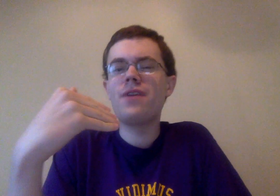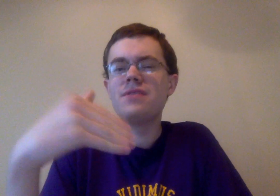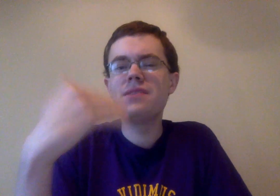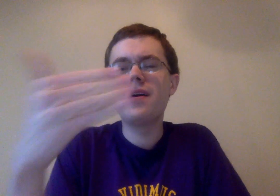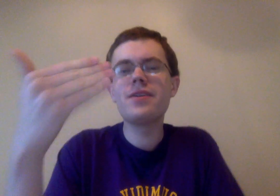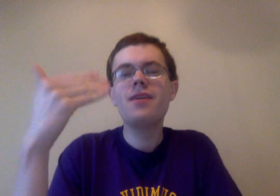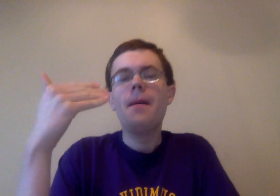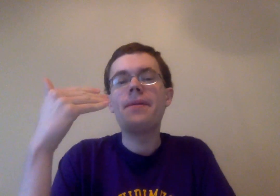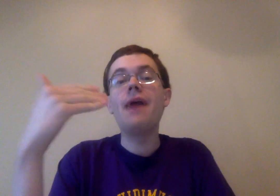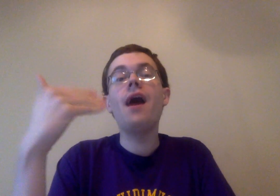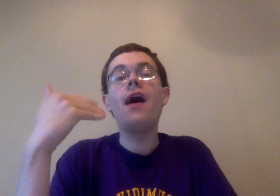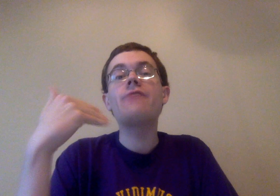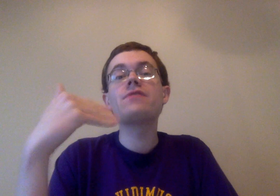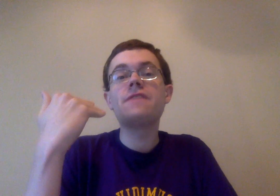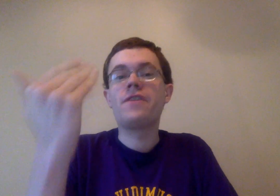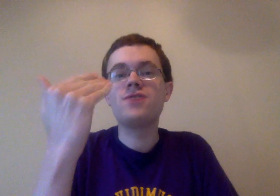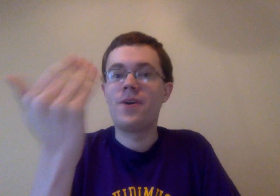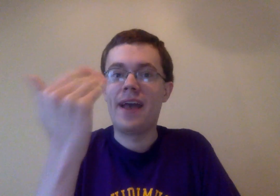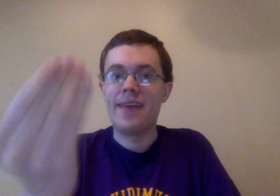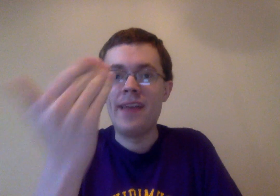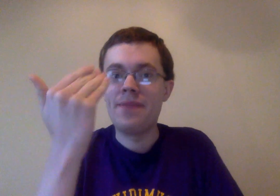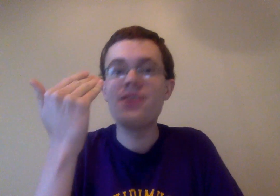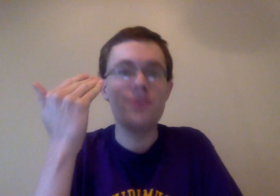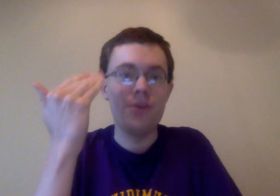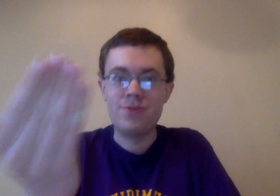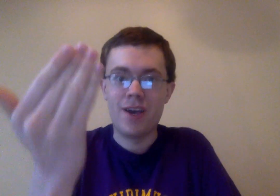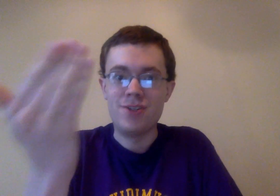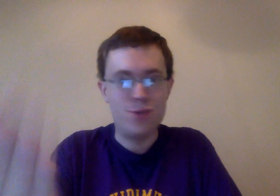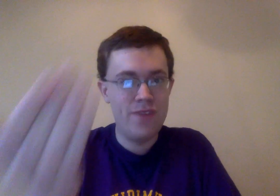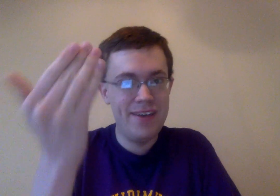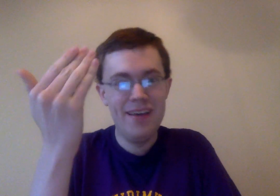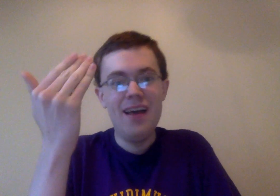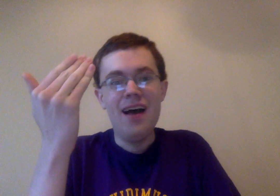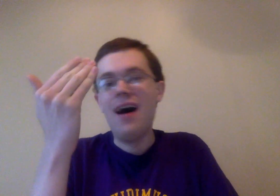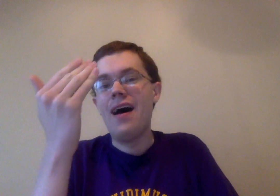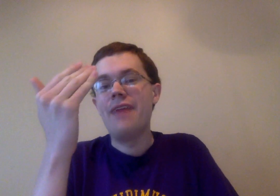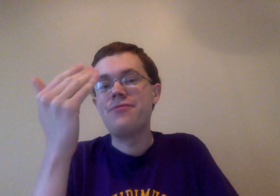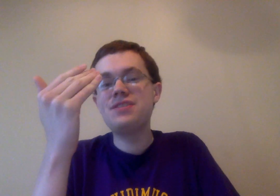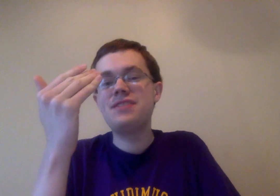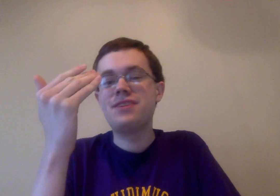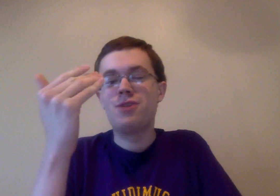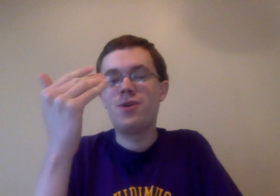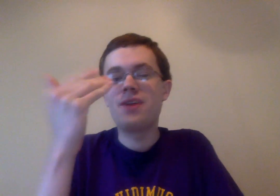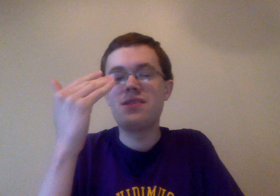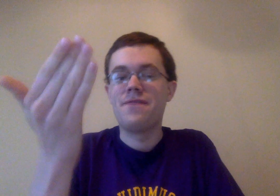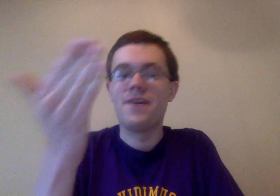prevalent in the manga. But I, ever since I first saw Rungaiden, I've been a huge, uh, Chocho fan. Uh, and really just seeing a Chocho arc is a lot of fun.